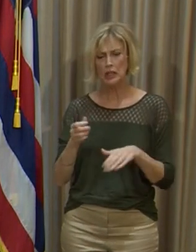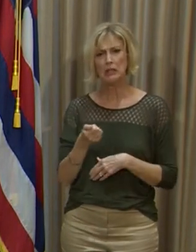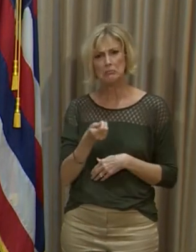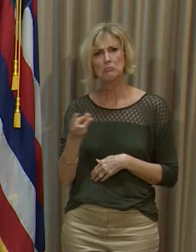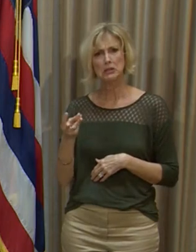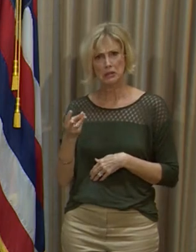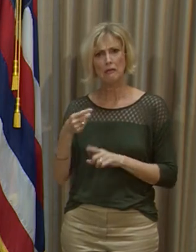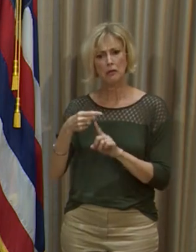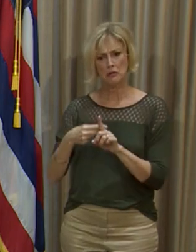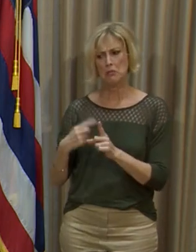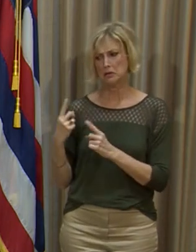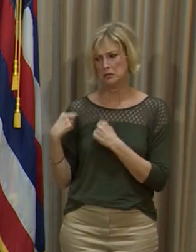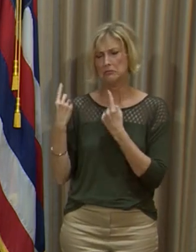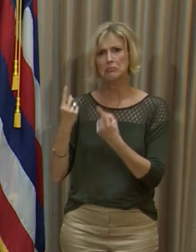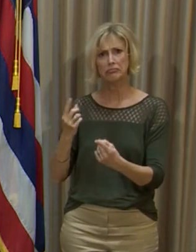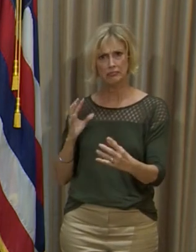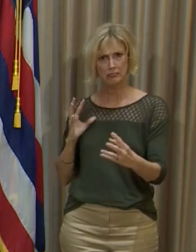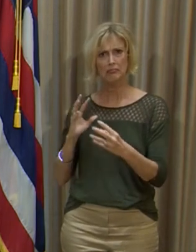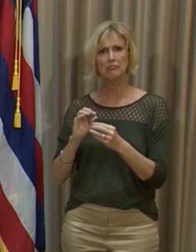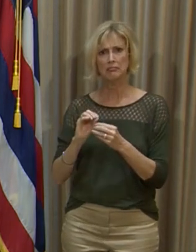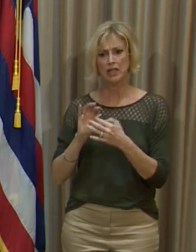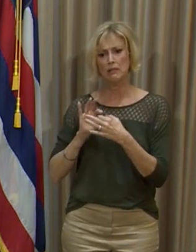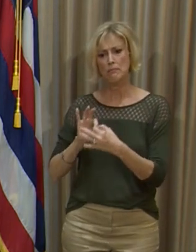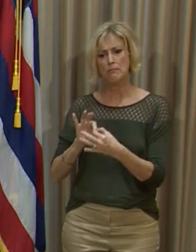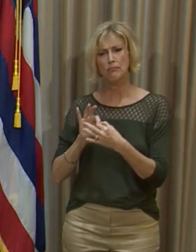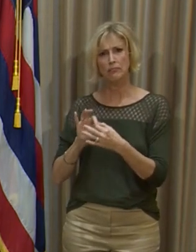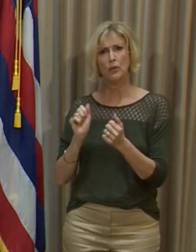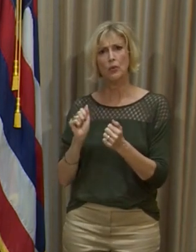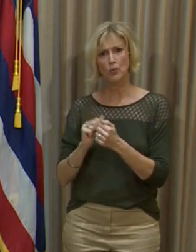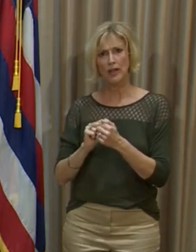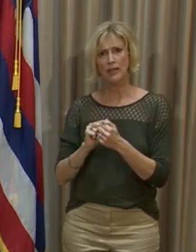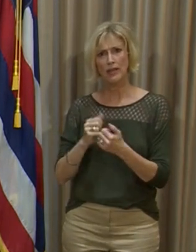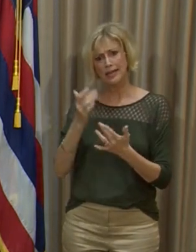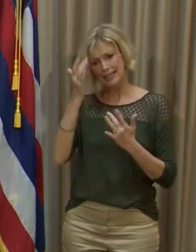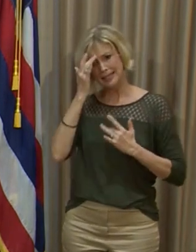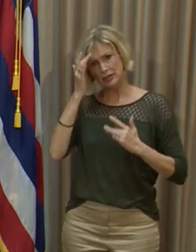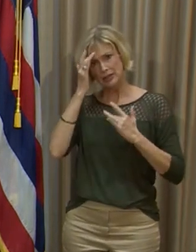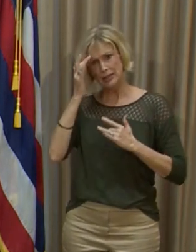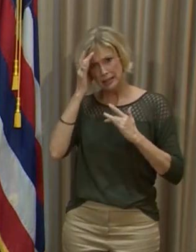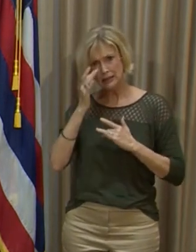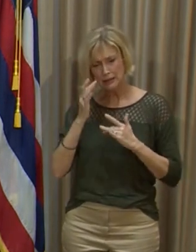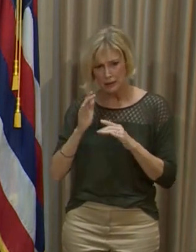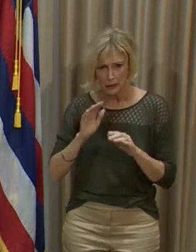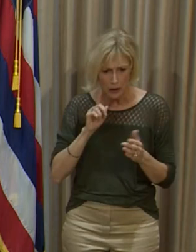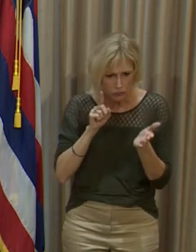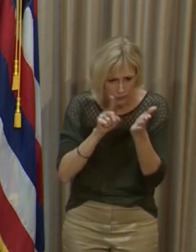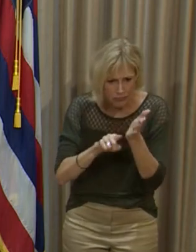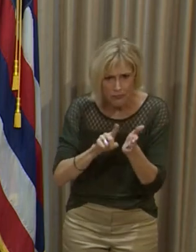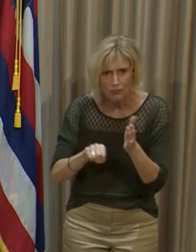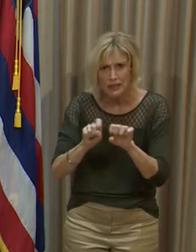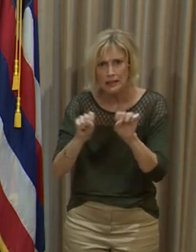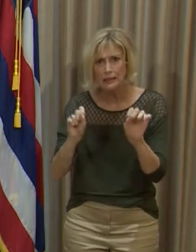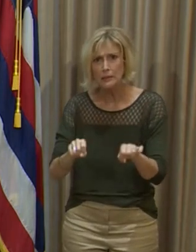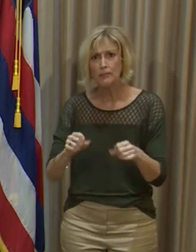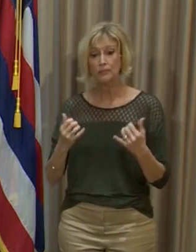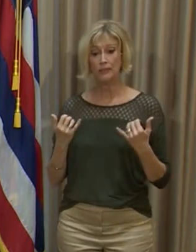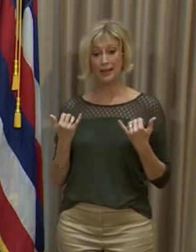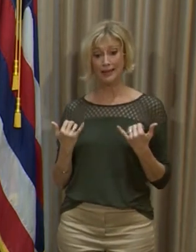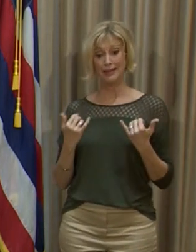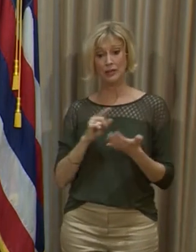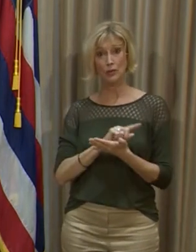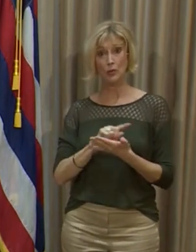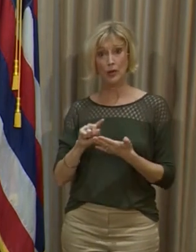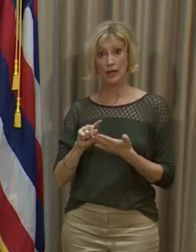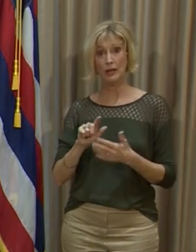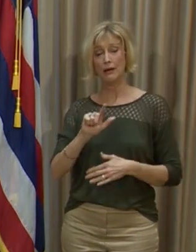months now. It's part of our disease surveillance system. Earlier this week we had reported that the